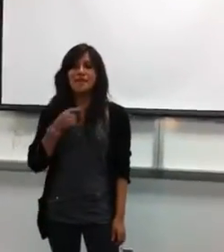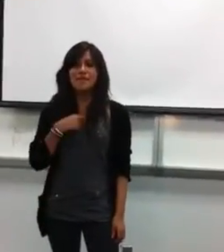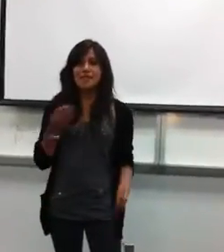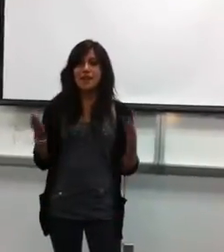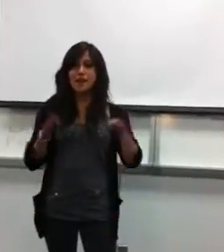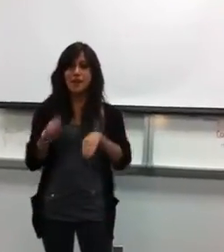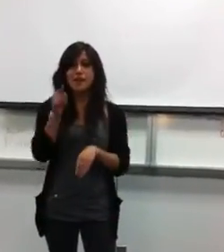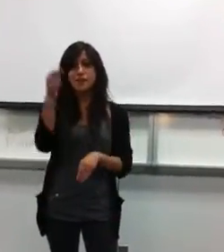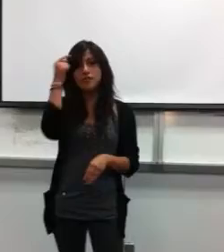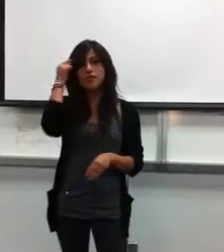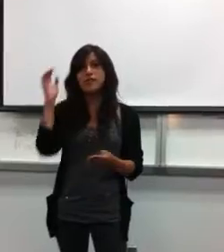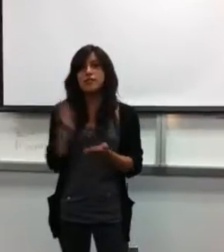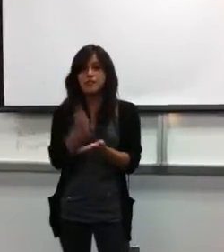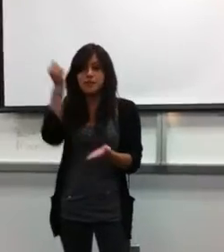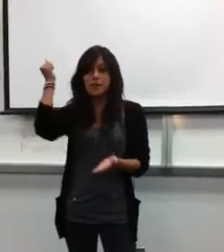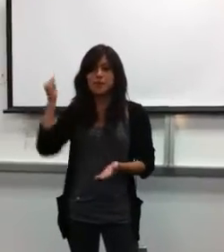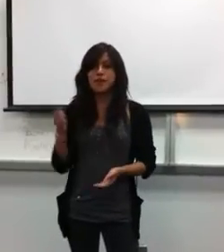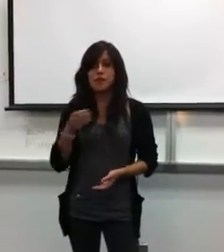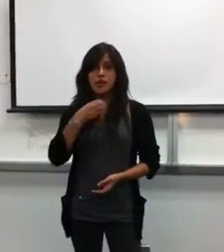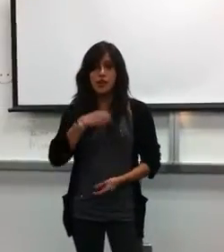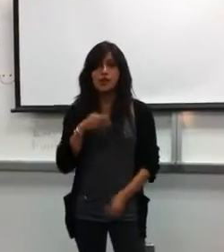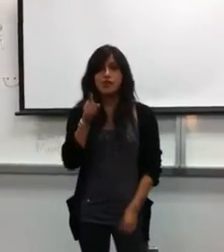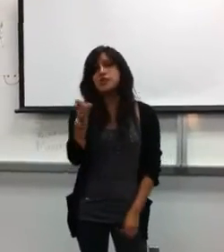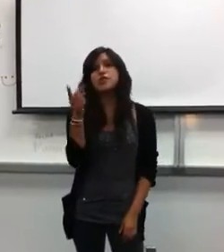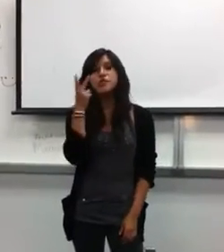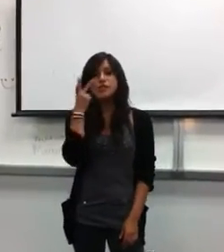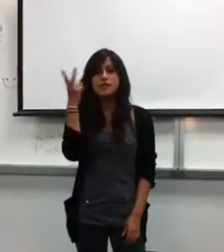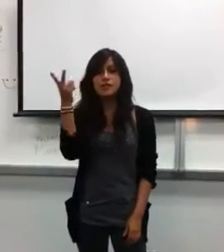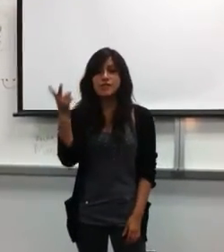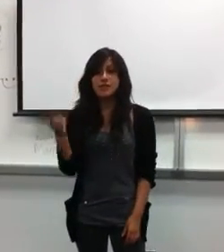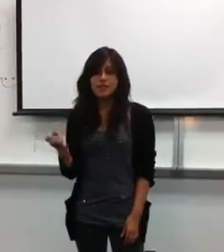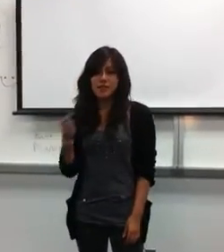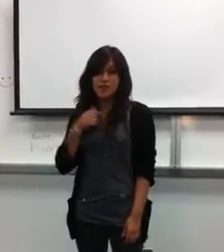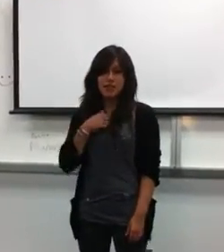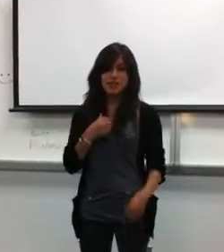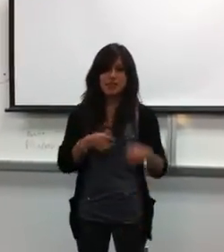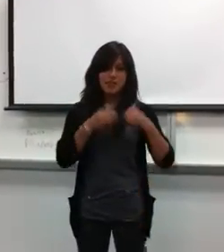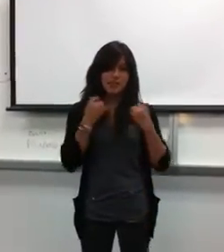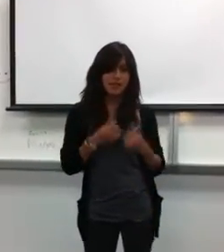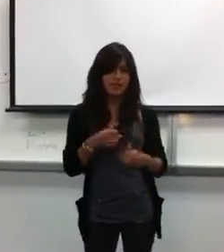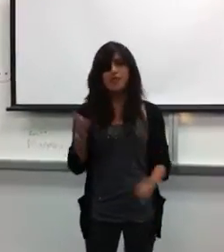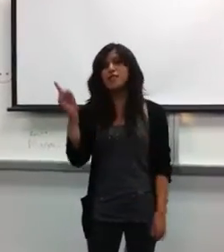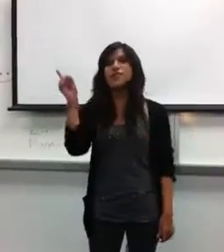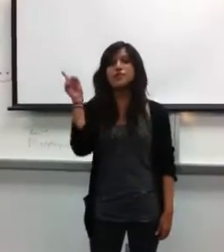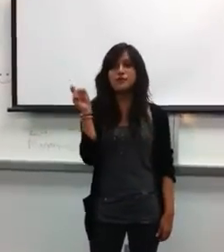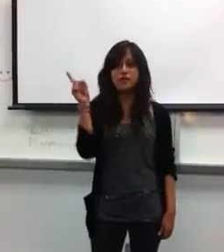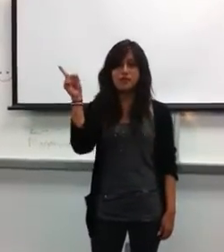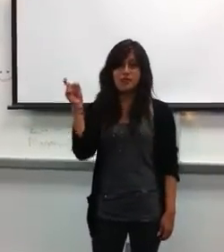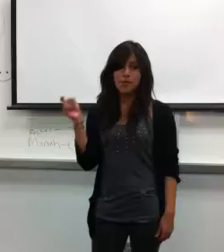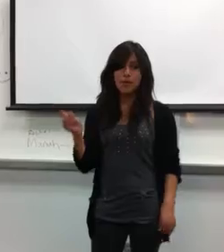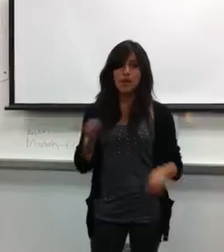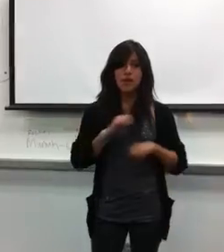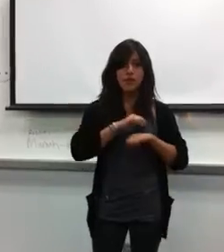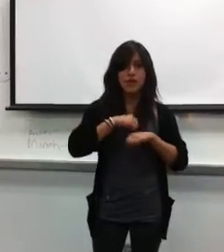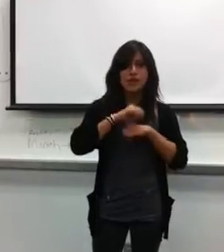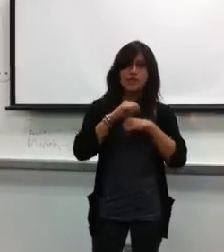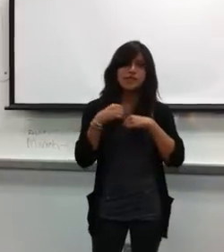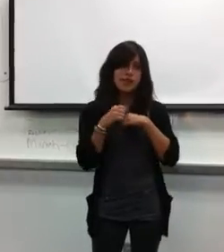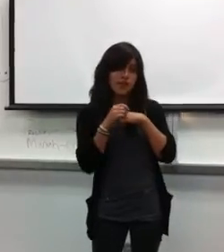And I'll bet you thought you'd be me, but she's the only seed. I got an eye, heart, punch a mark, present on